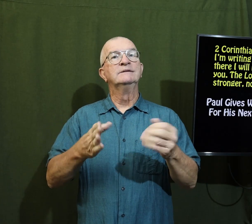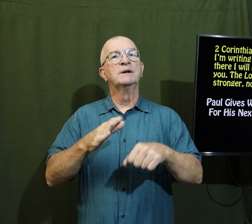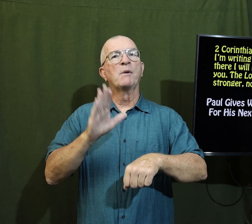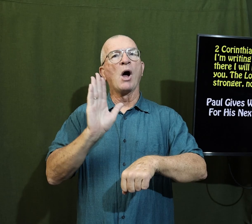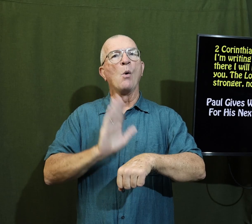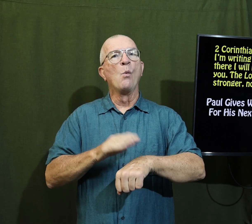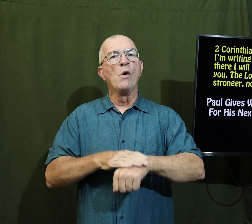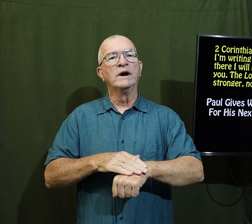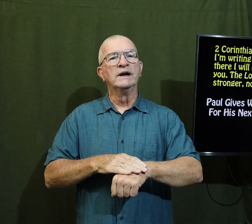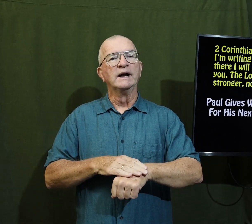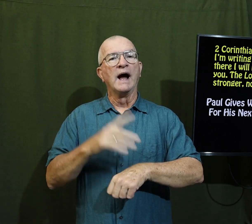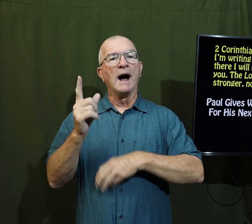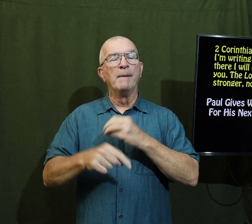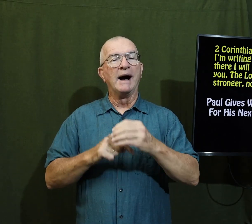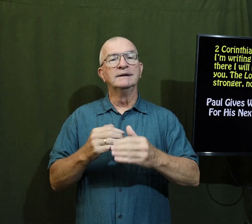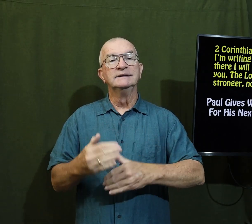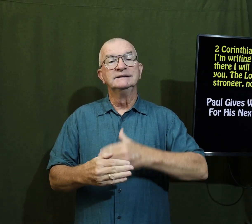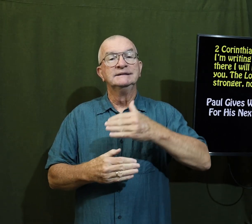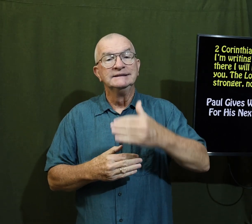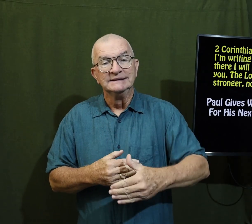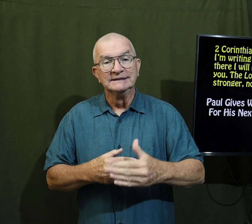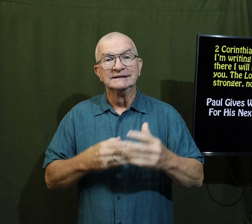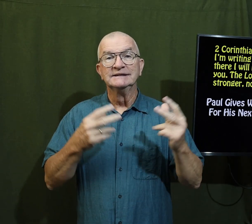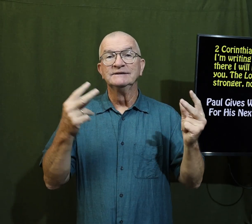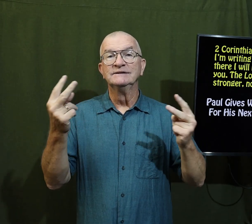Paul gives a warning for his next visit